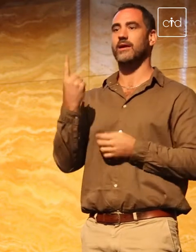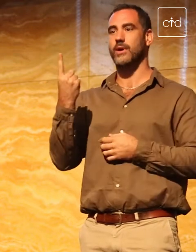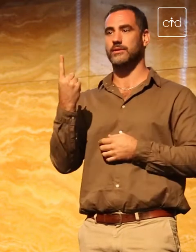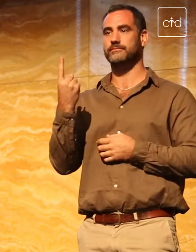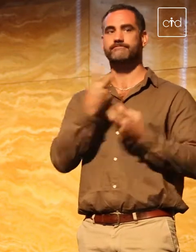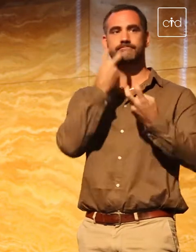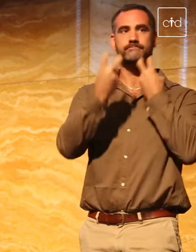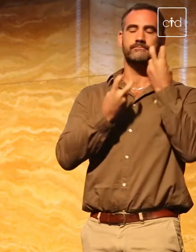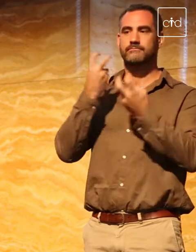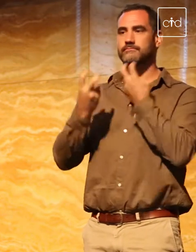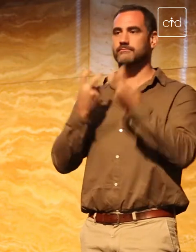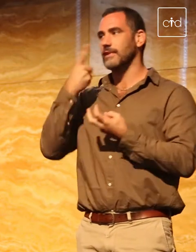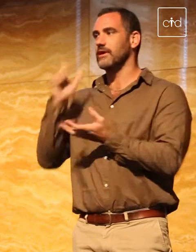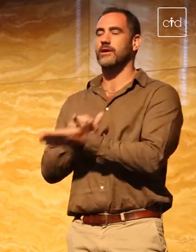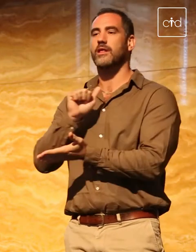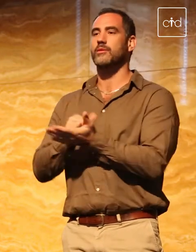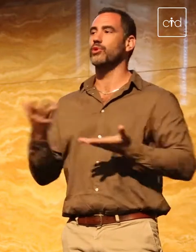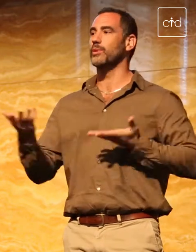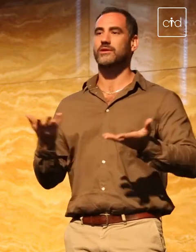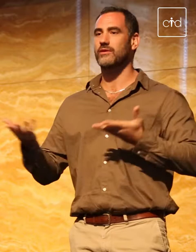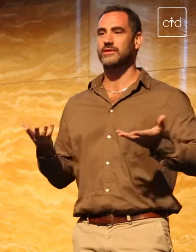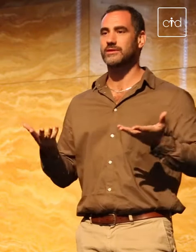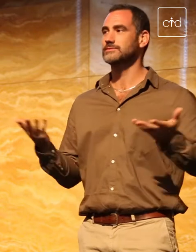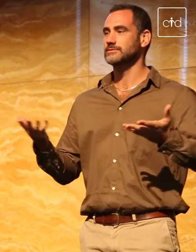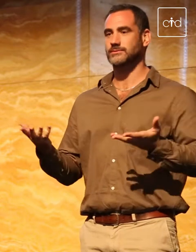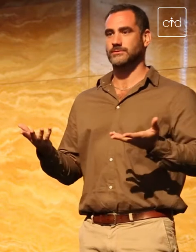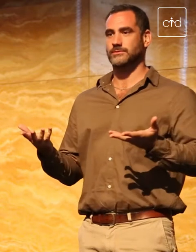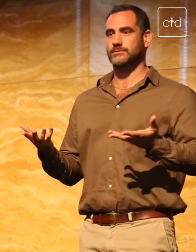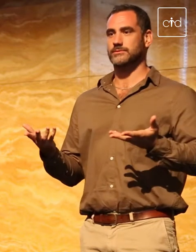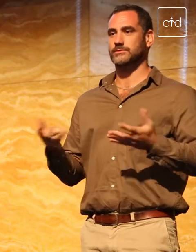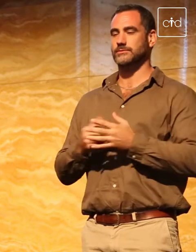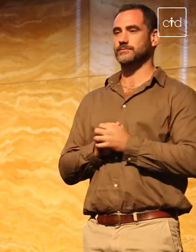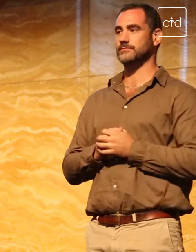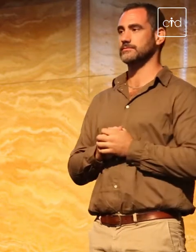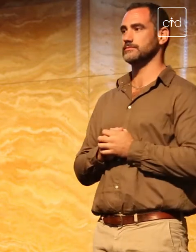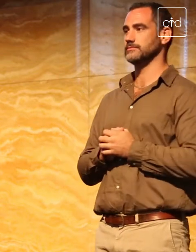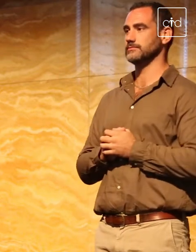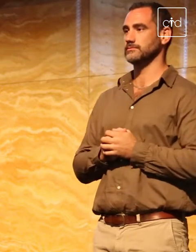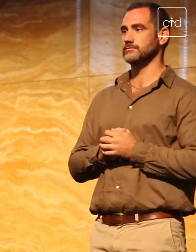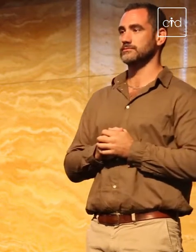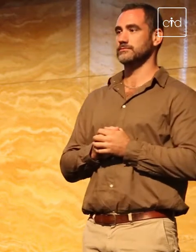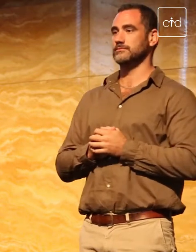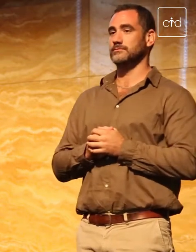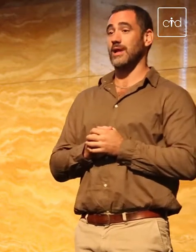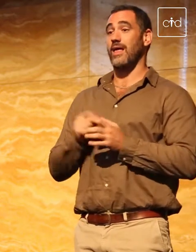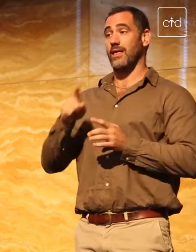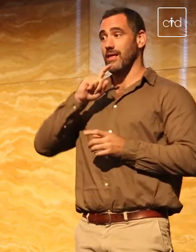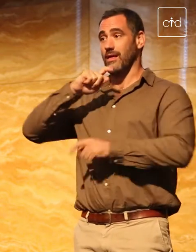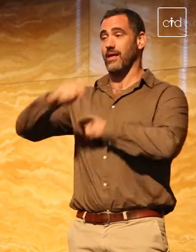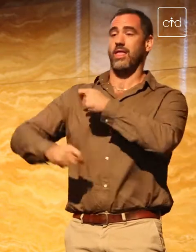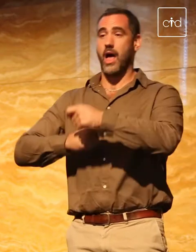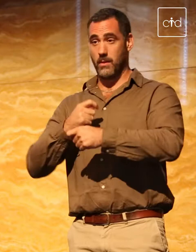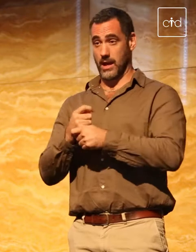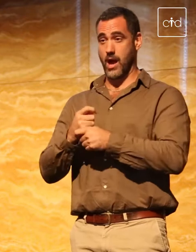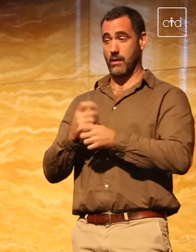you need. That's the greatest challenge that you then face literally for your entire living life as a carer